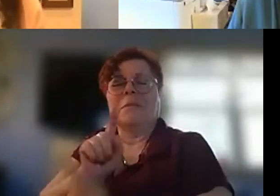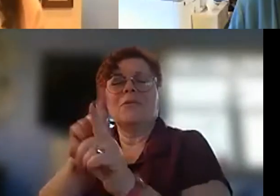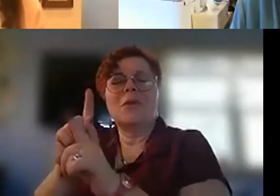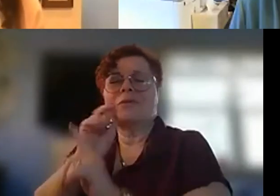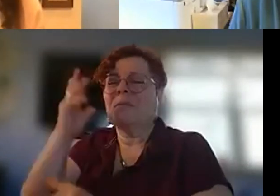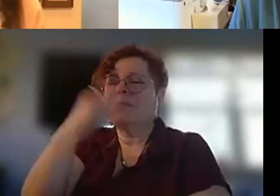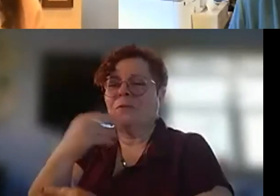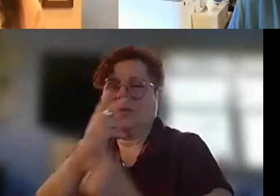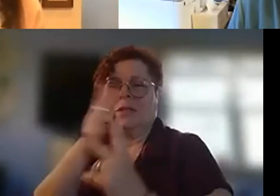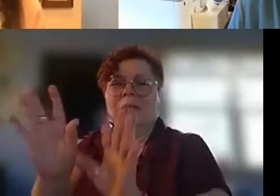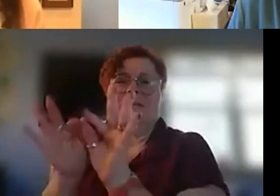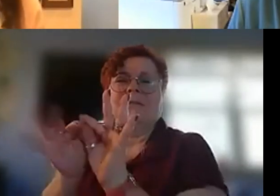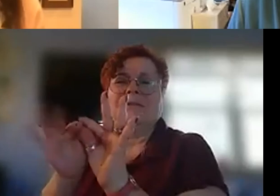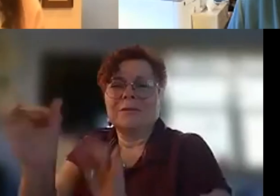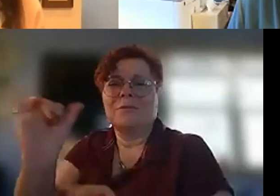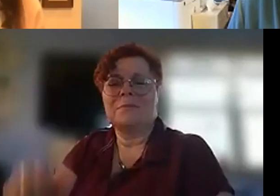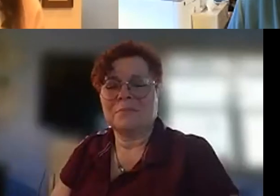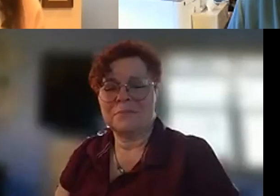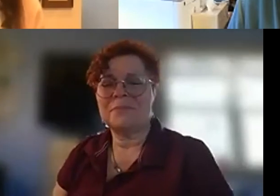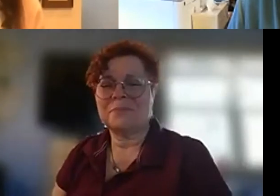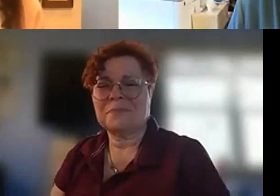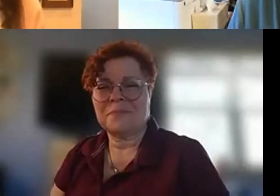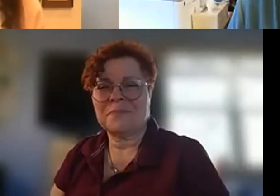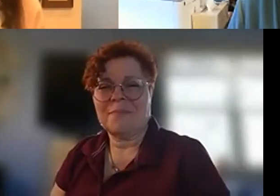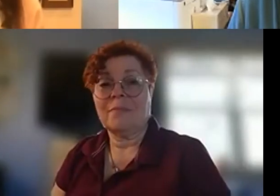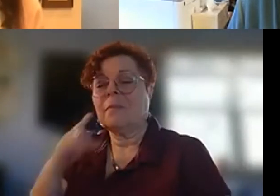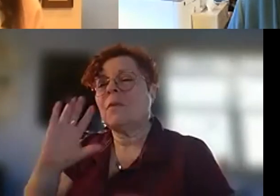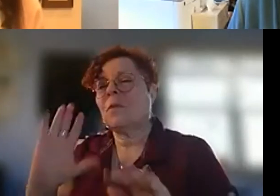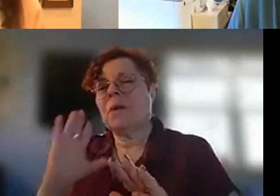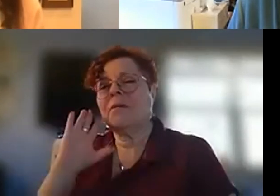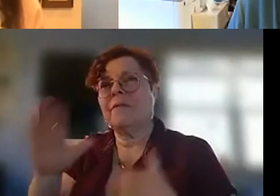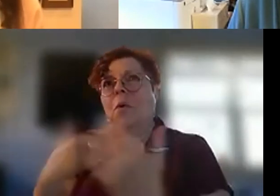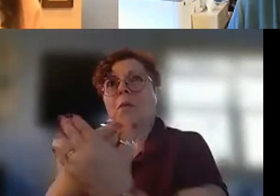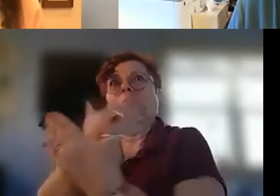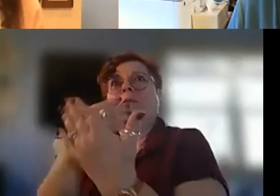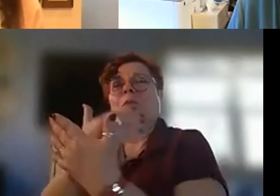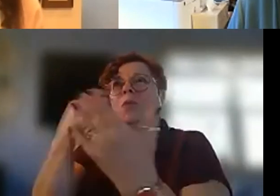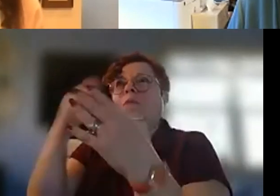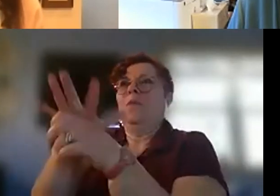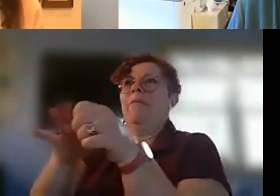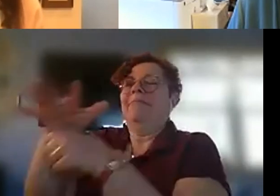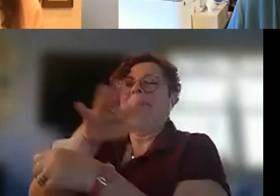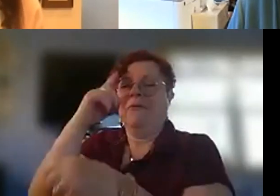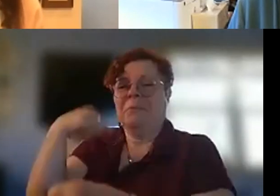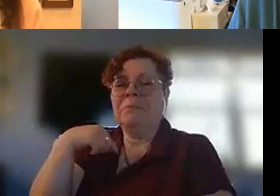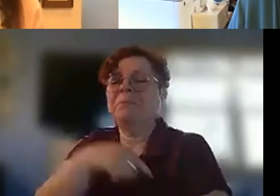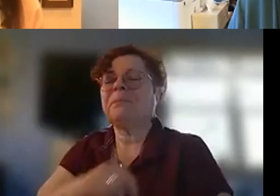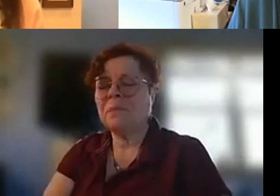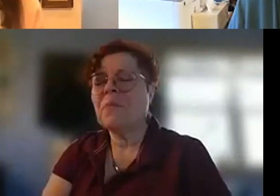interpreted it's wonderful it's whole new dimension um let me go back to the full